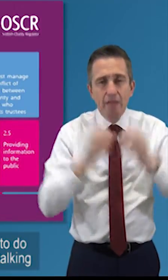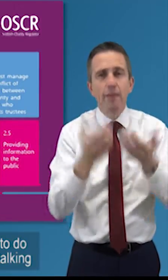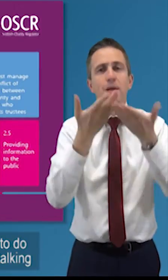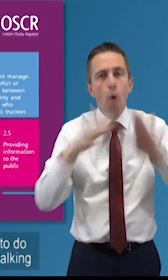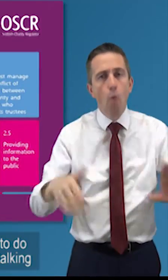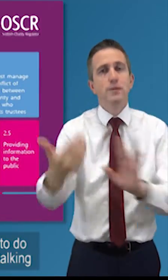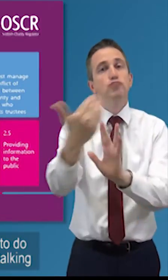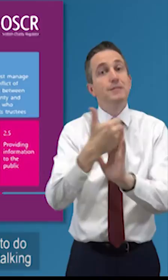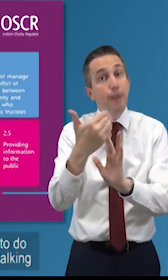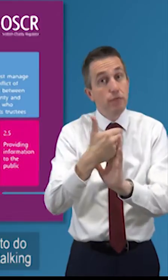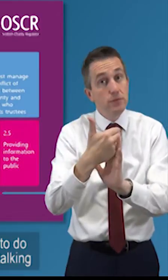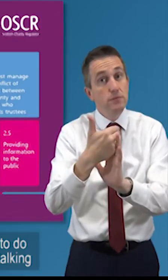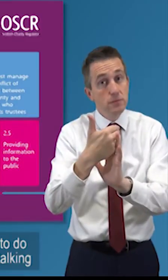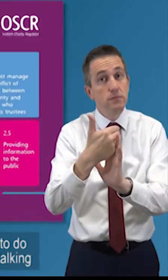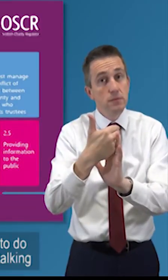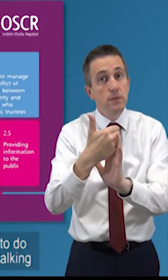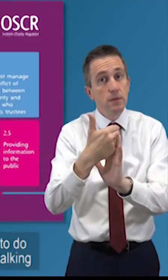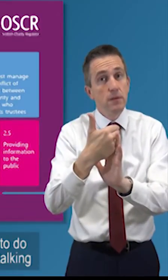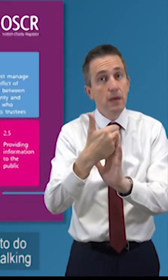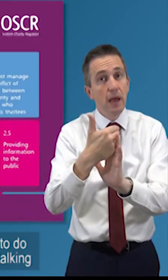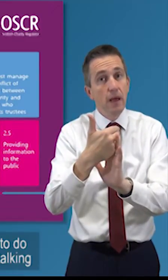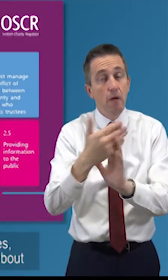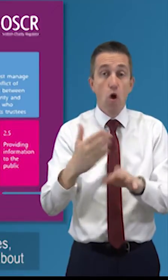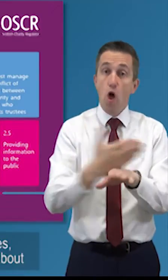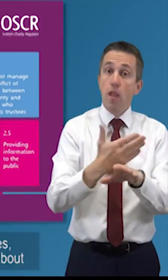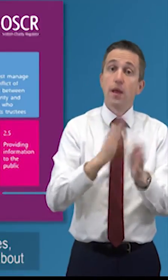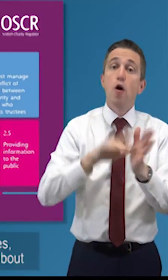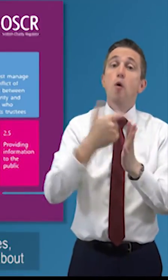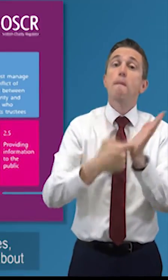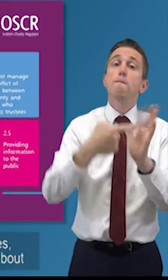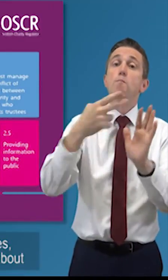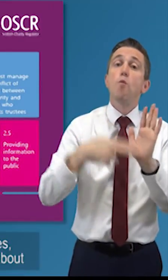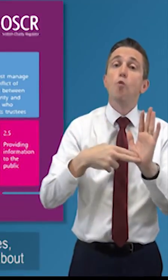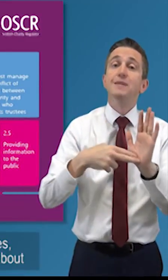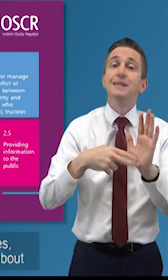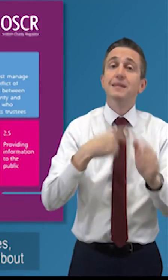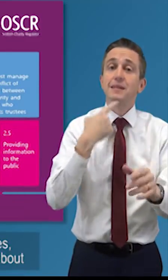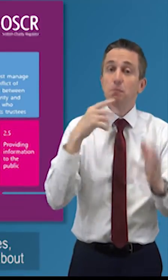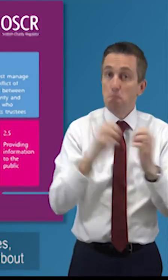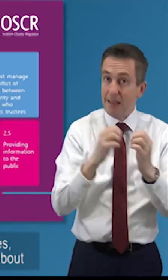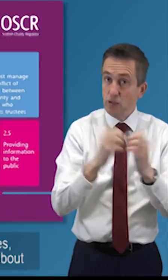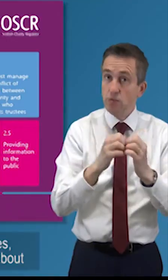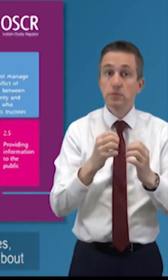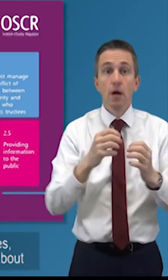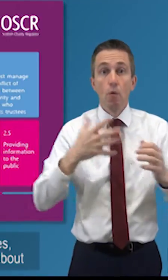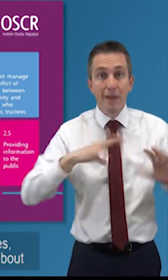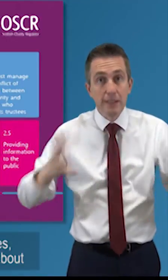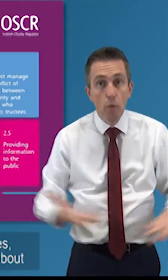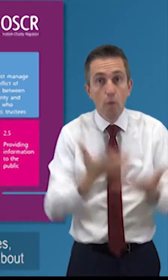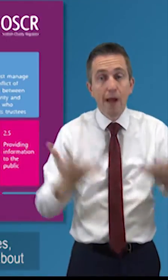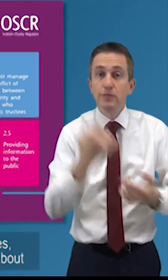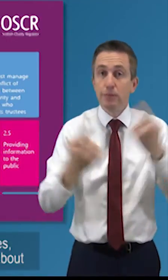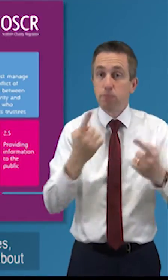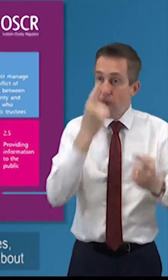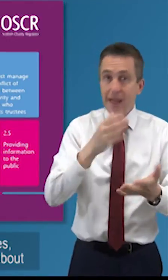the uh that that agenda that uh mooring's talking about of helping people to have trust in charities